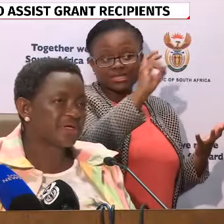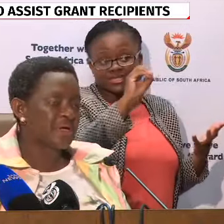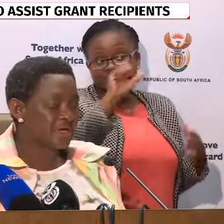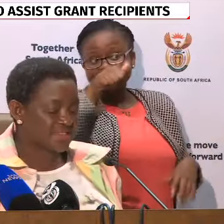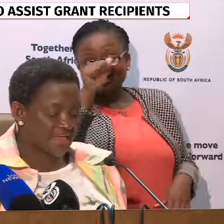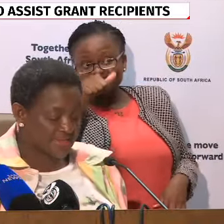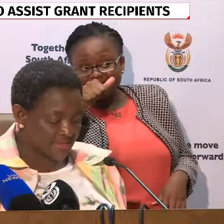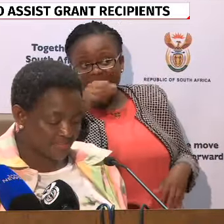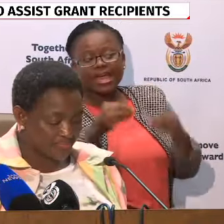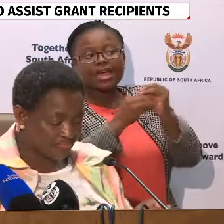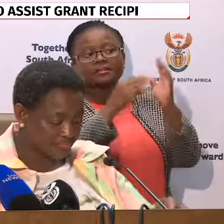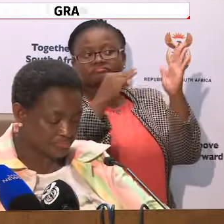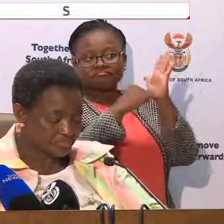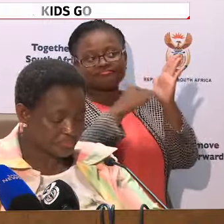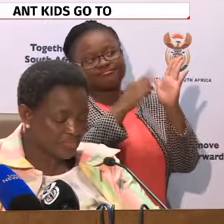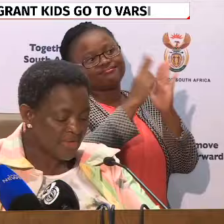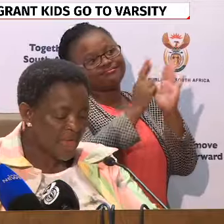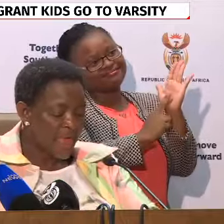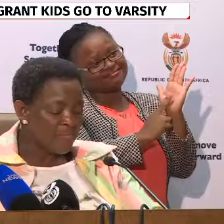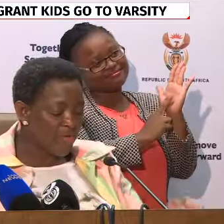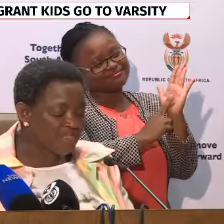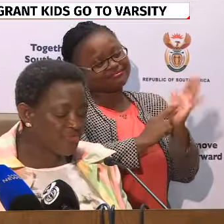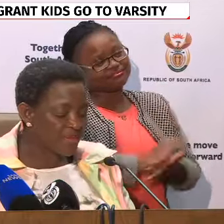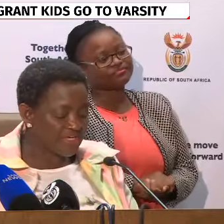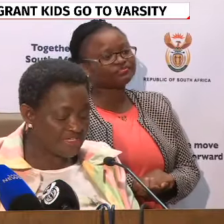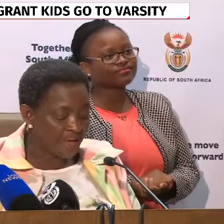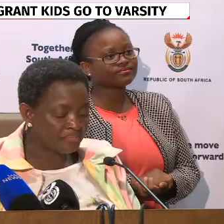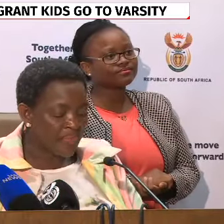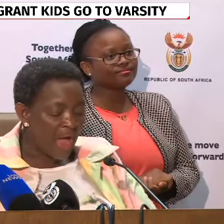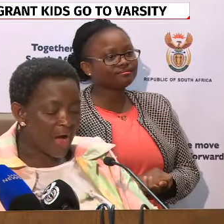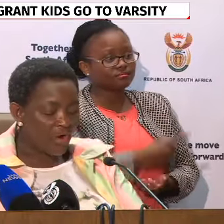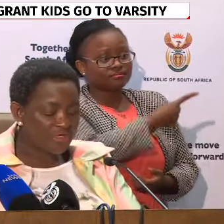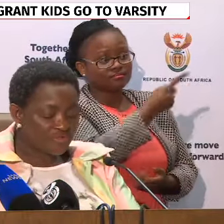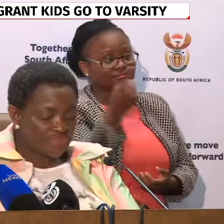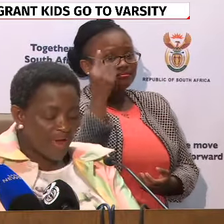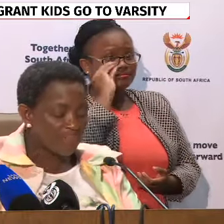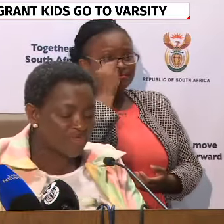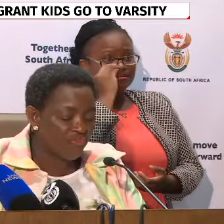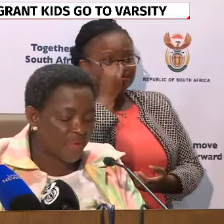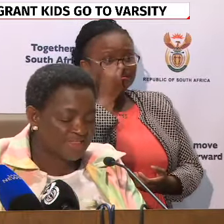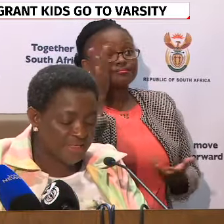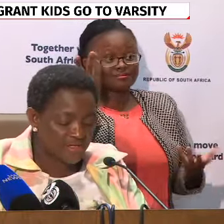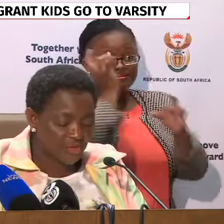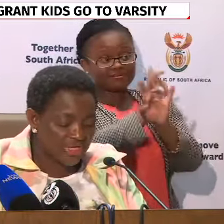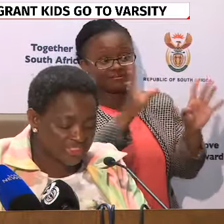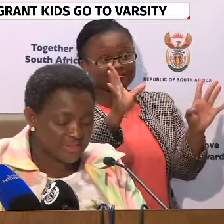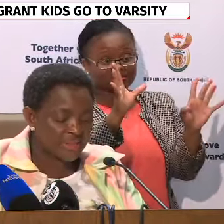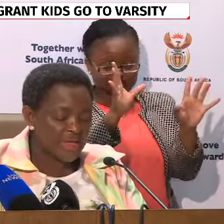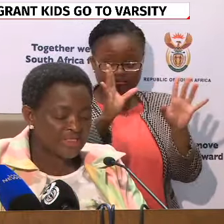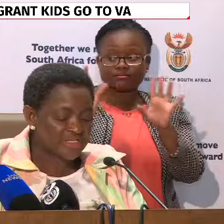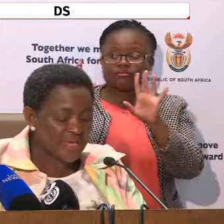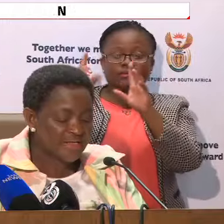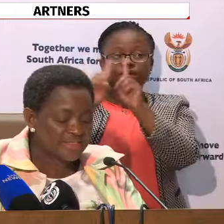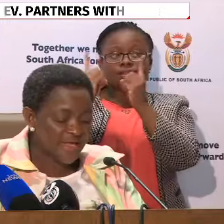metric results. members of the media, according to Department of Basic Education,